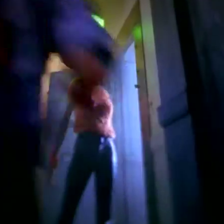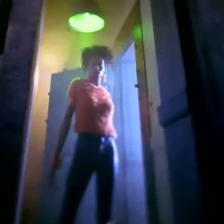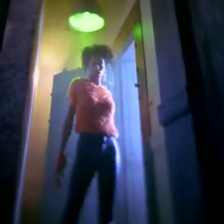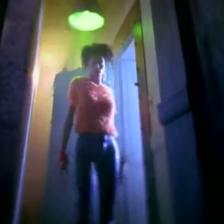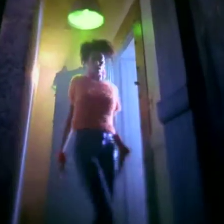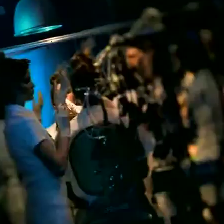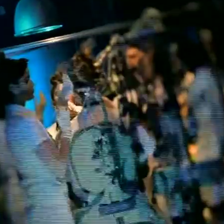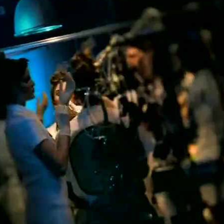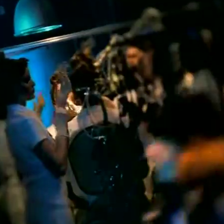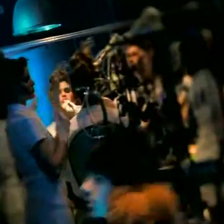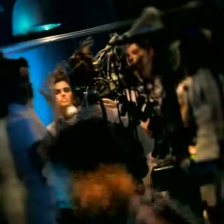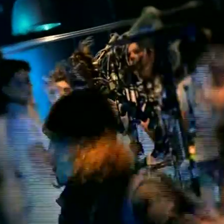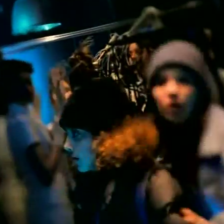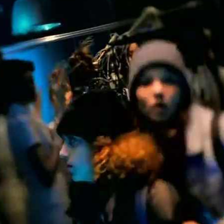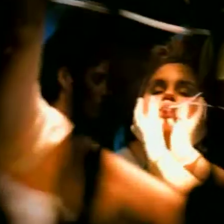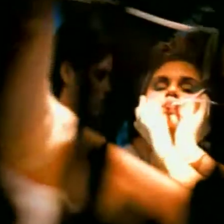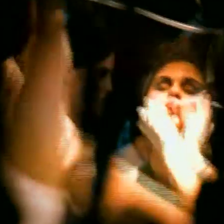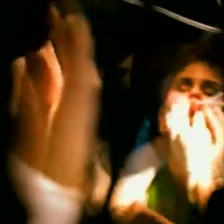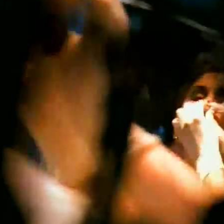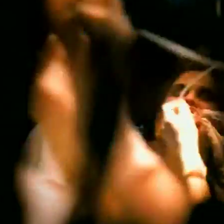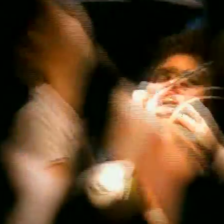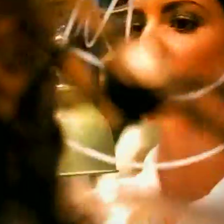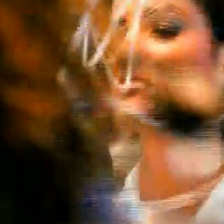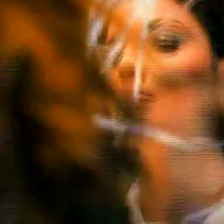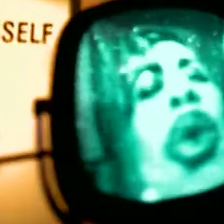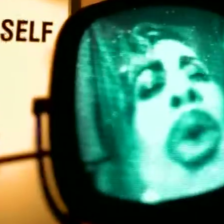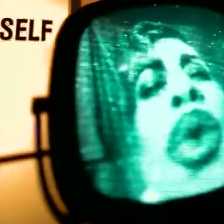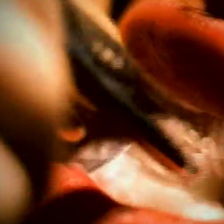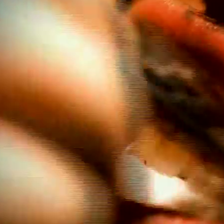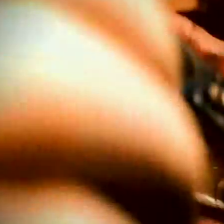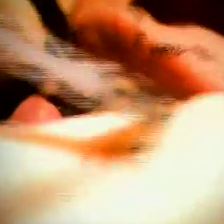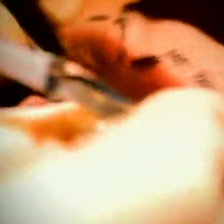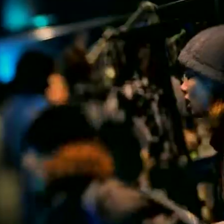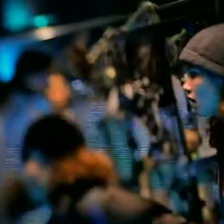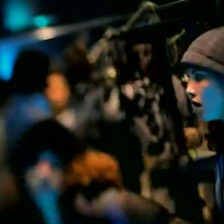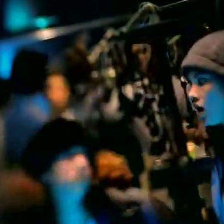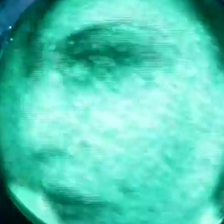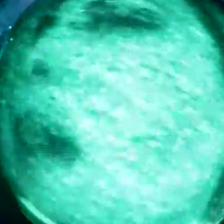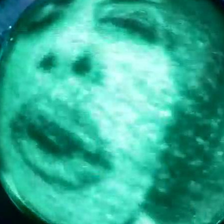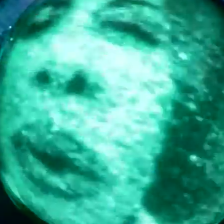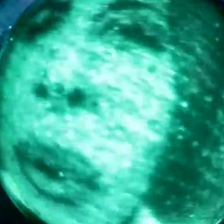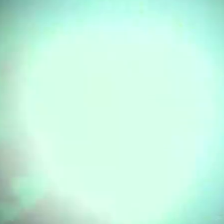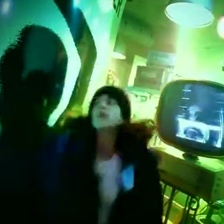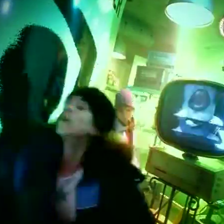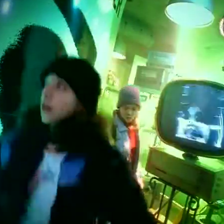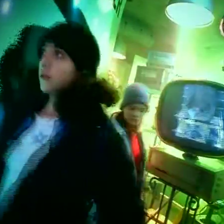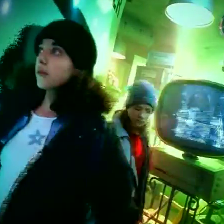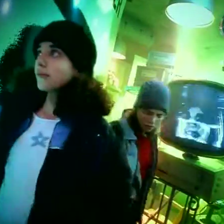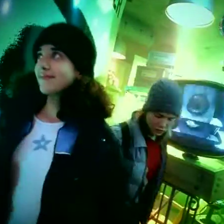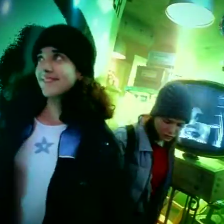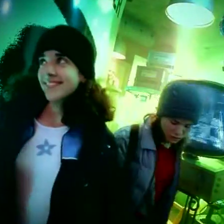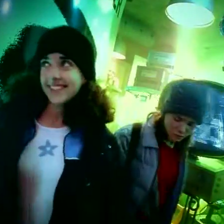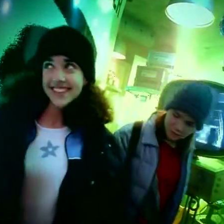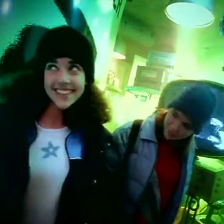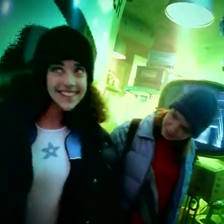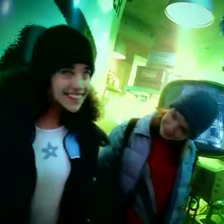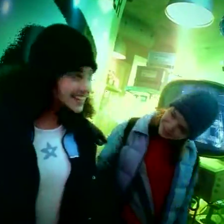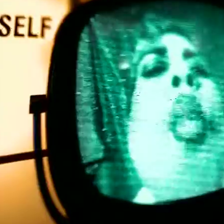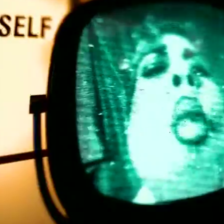Perfect image packages. Oh, why be you when you can be me? Step